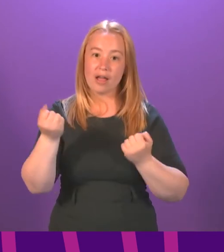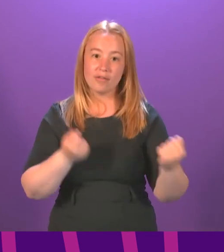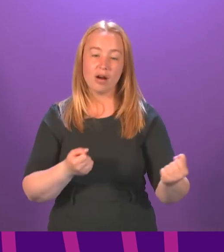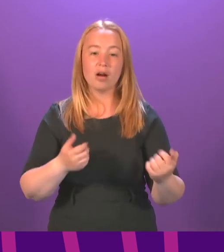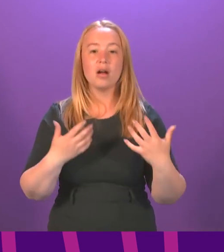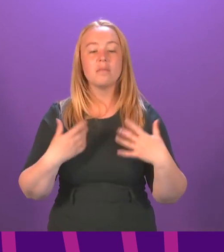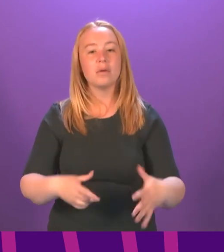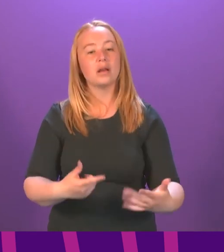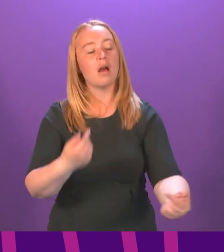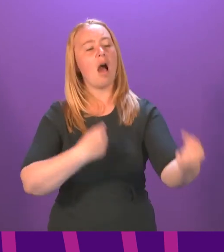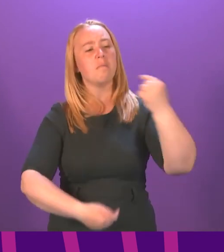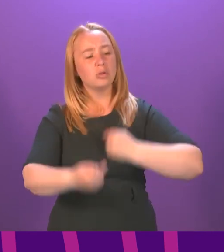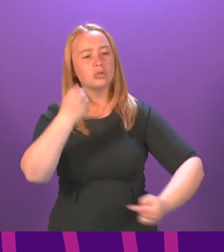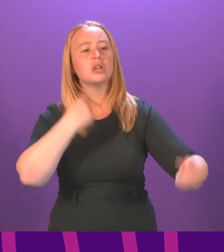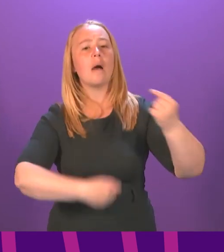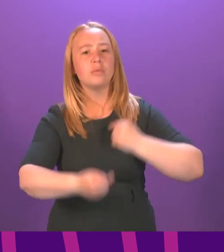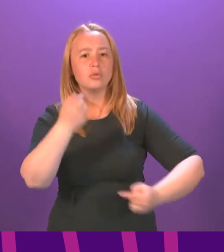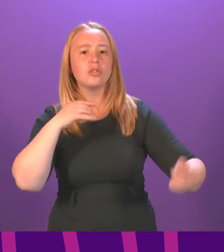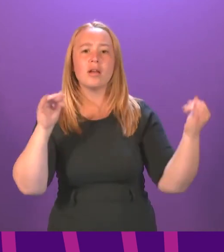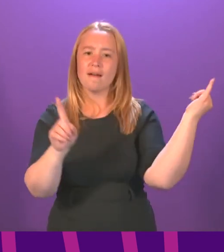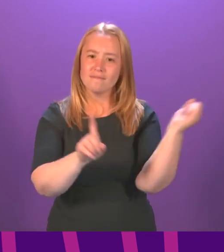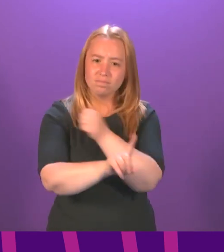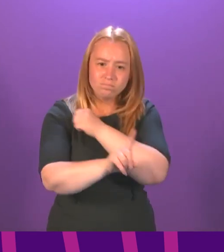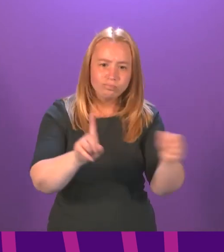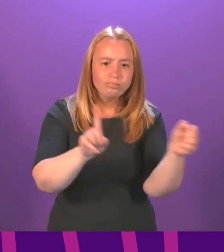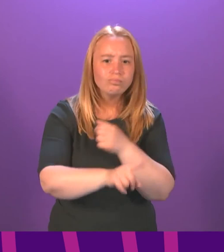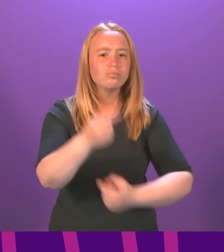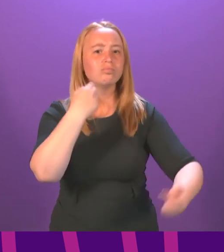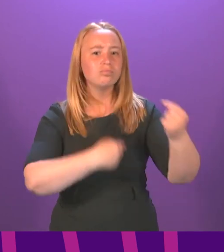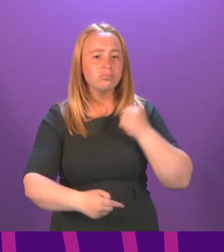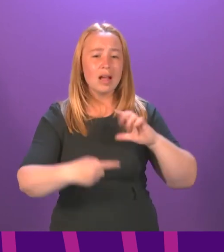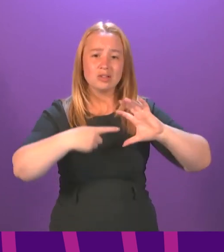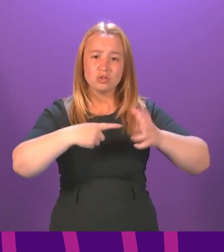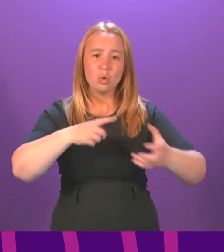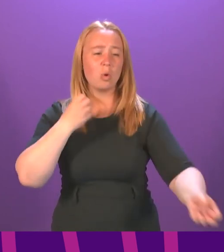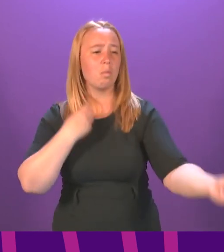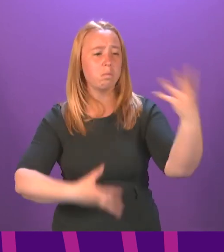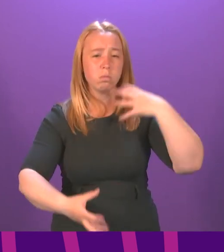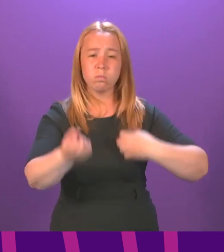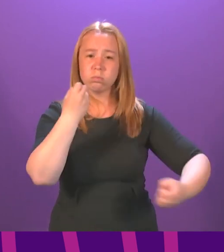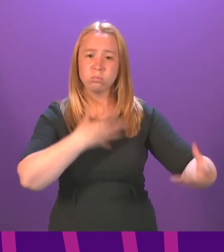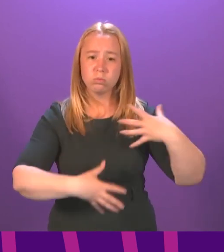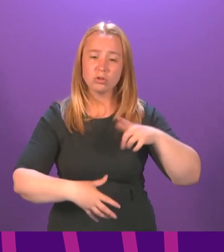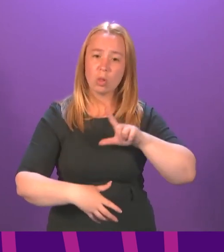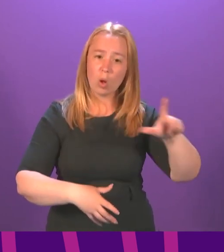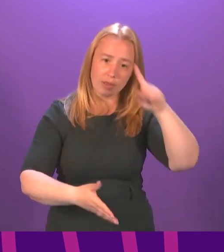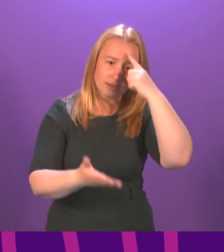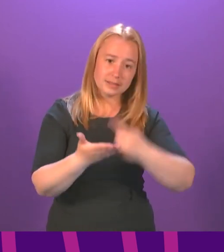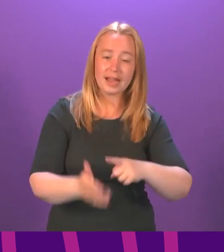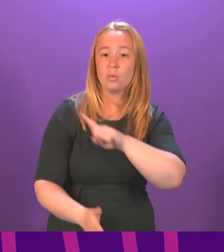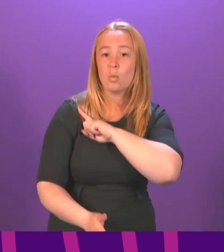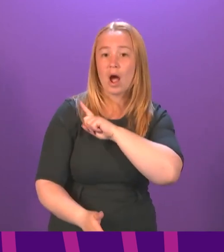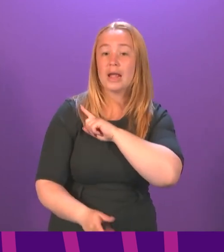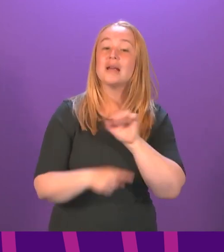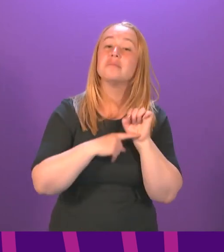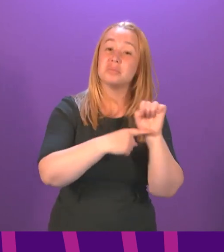of sustained abuse and violent attacks, including repeated stoning. Their decision was motivated by a desire to protect